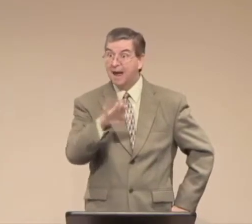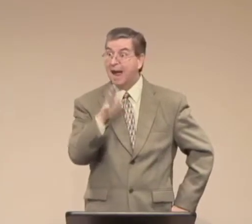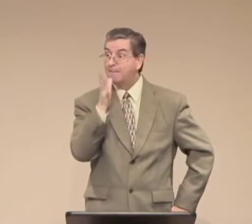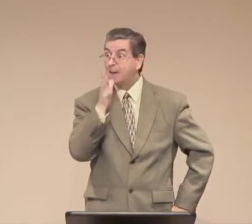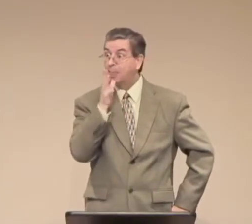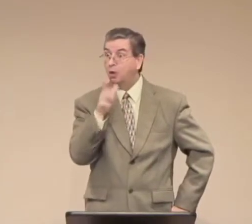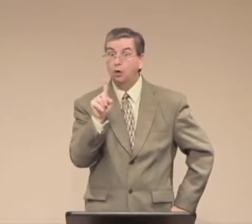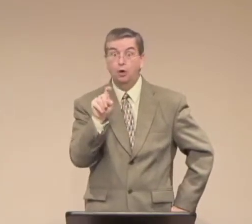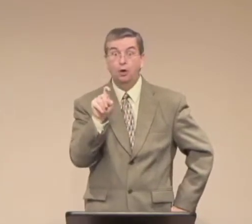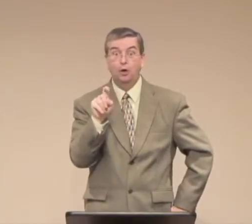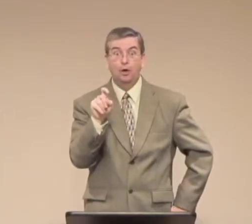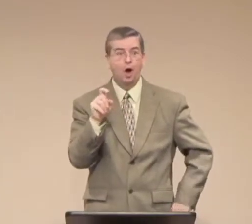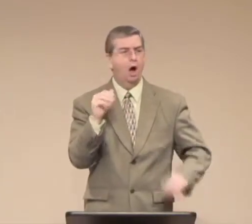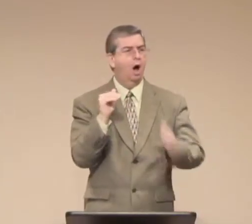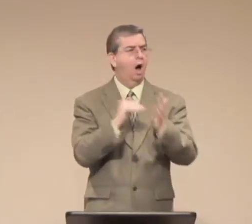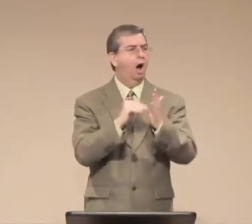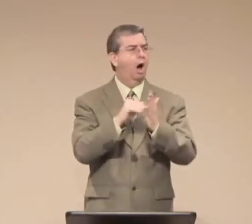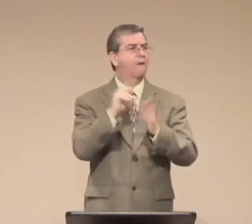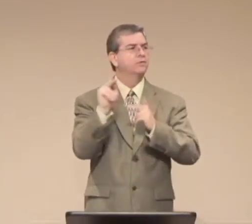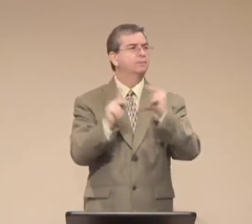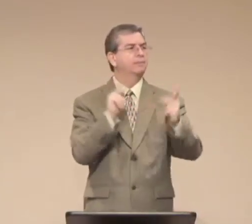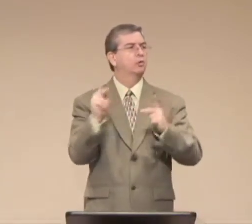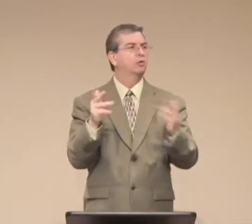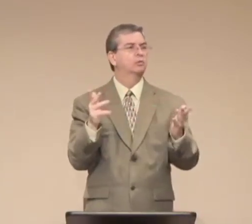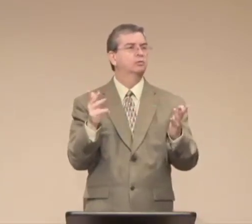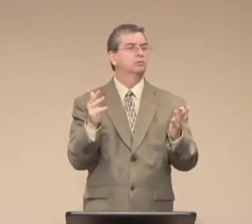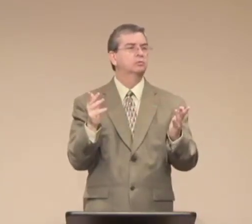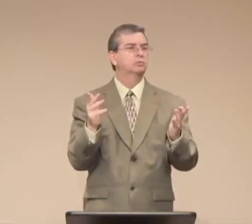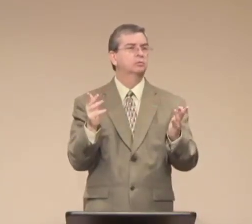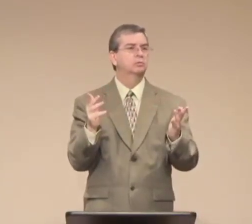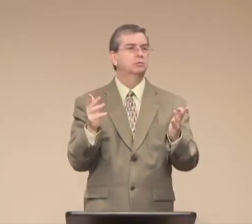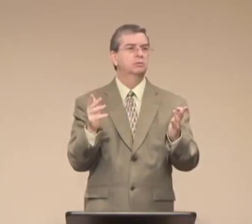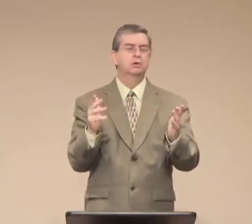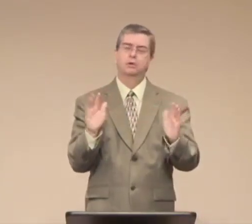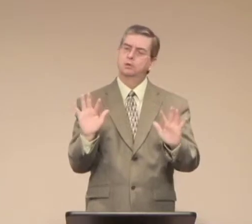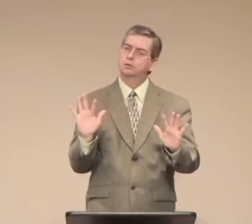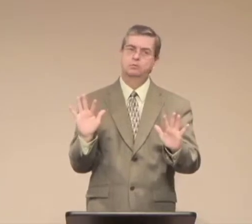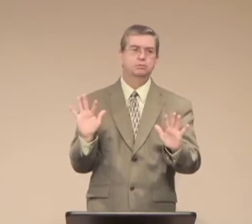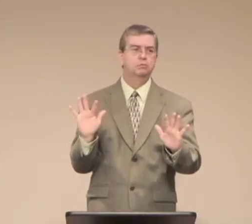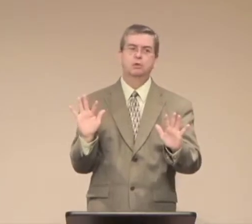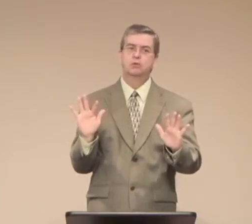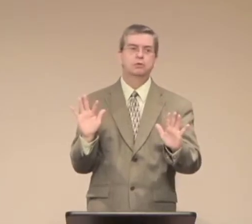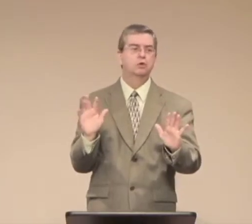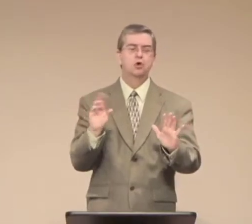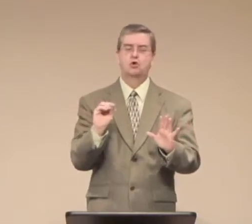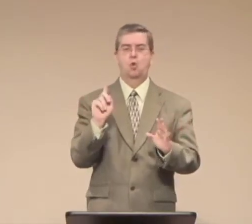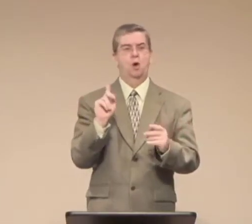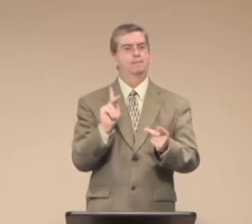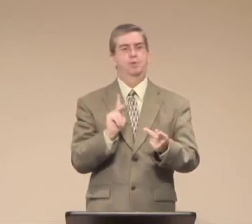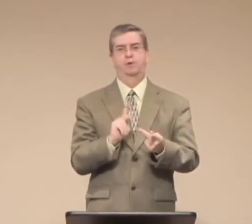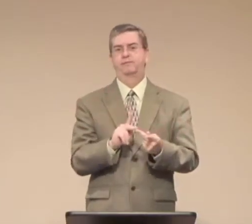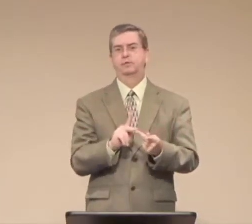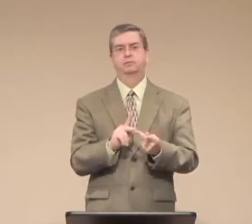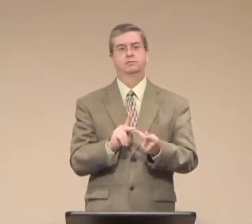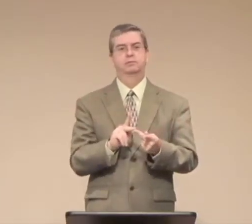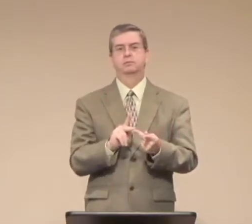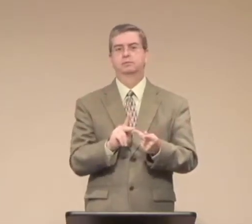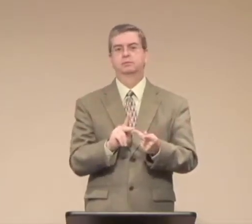You know, some women ask themselves, am I the bad mother? And they question what they